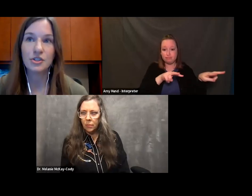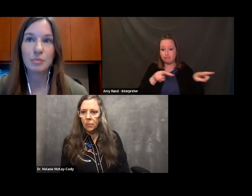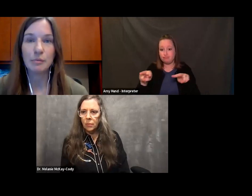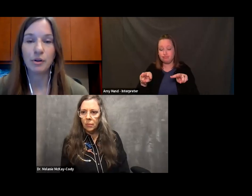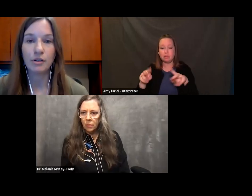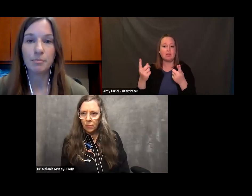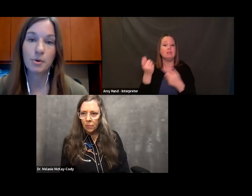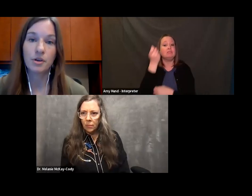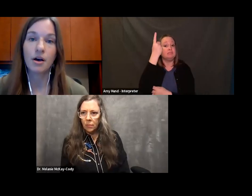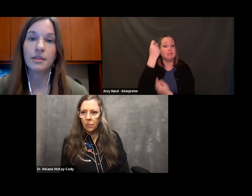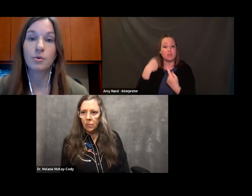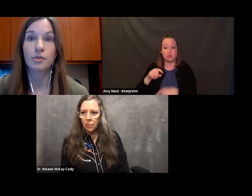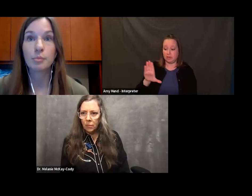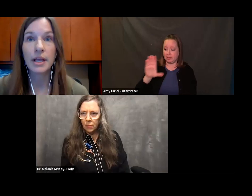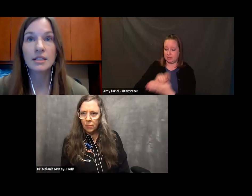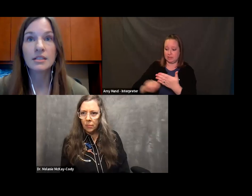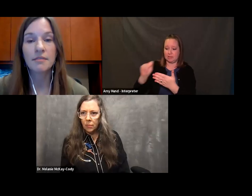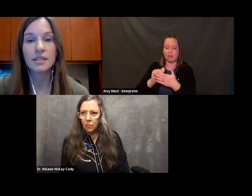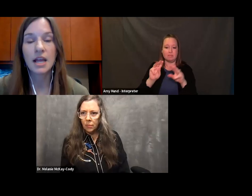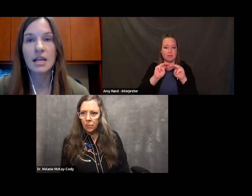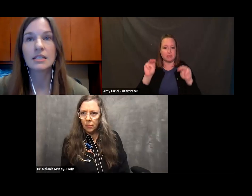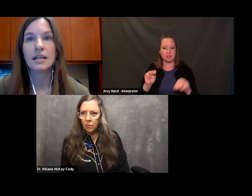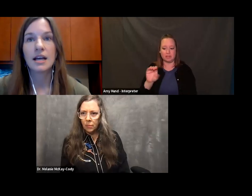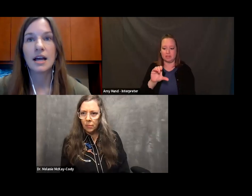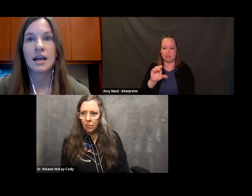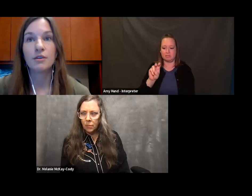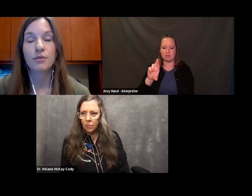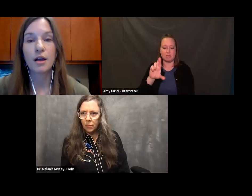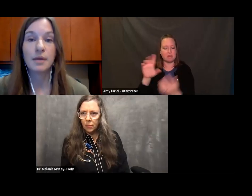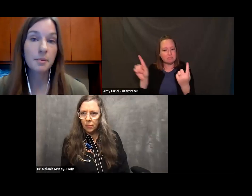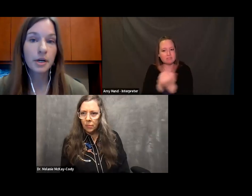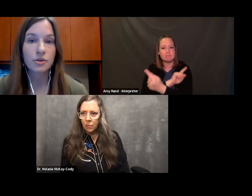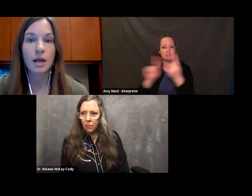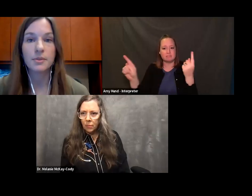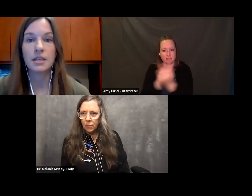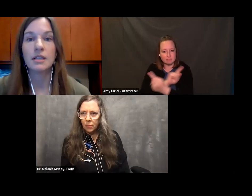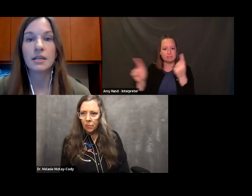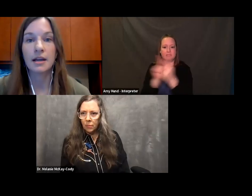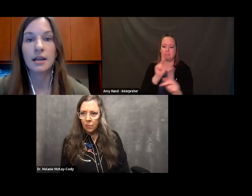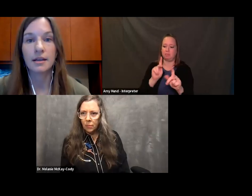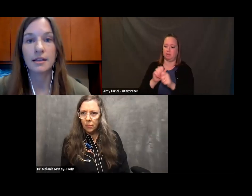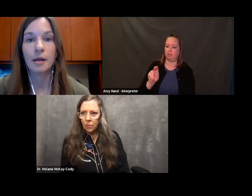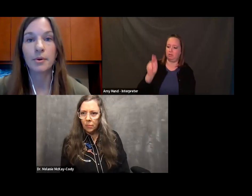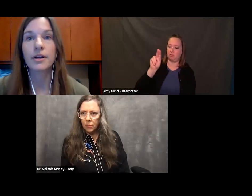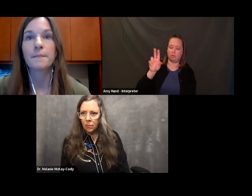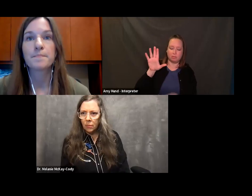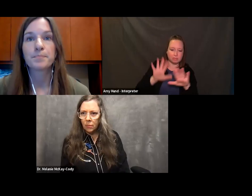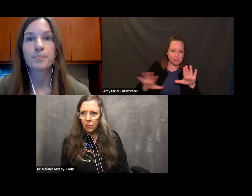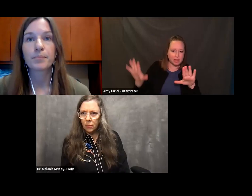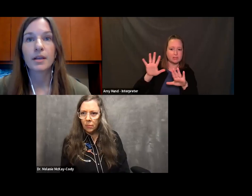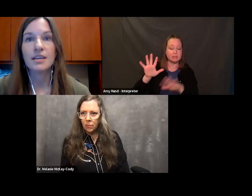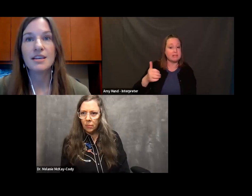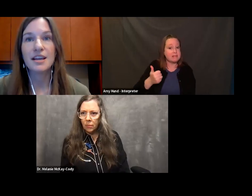Indigenous people both on the northern plains of the state and from neighboring tribes in Canada, in Alberta.